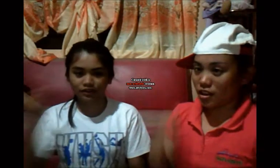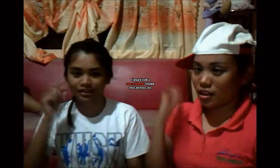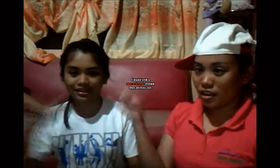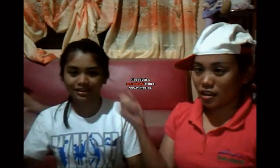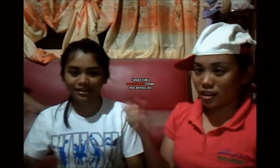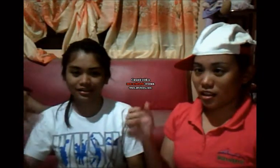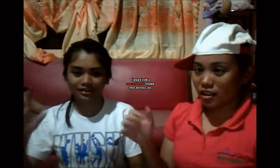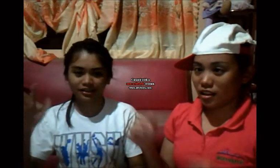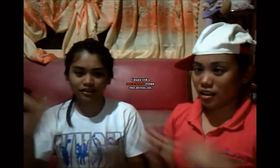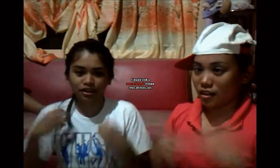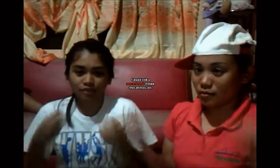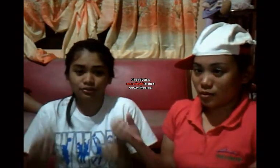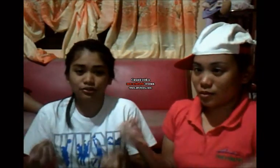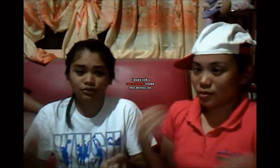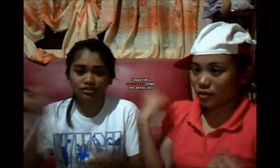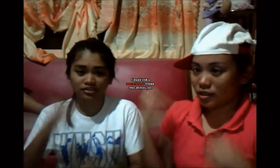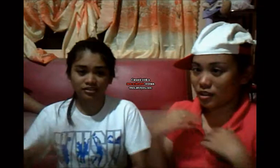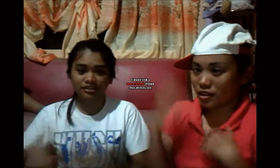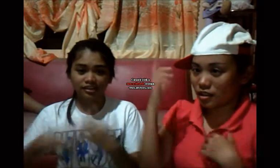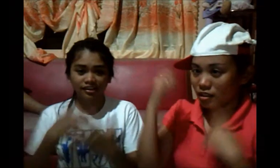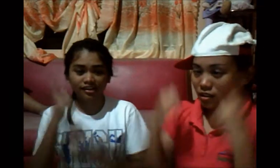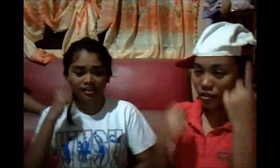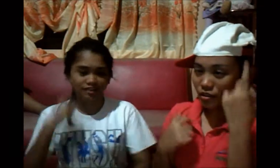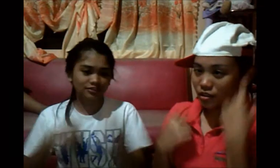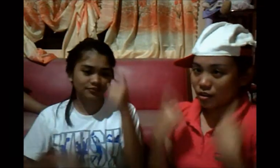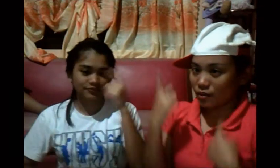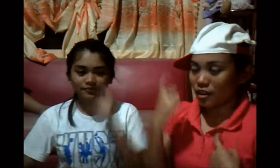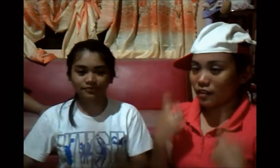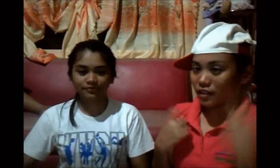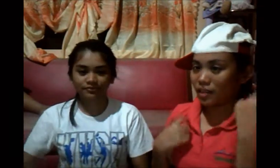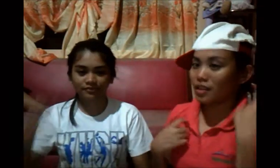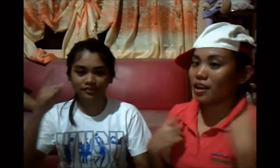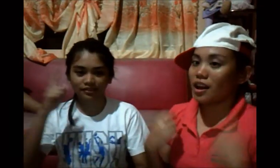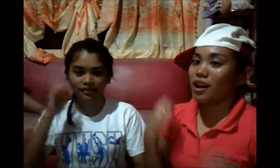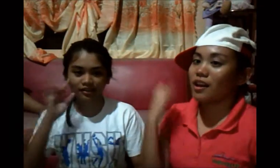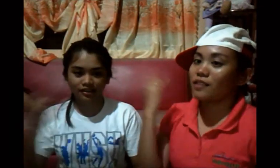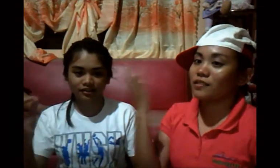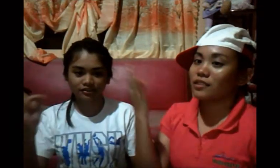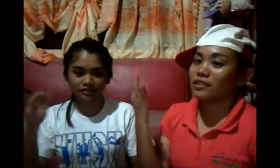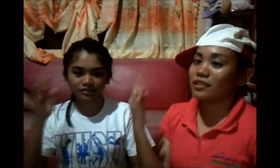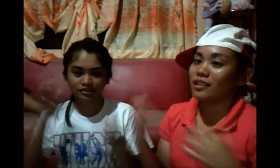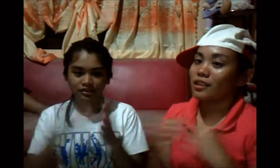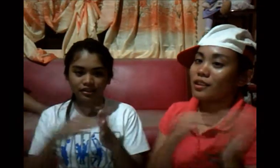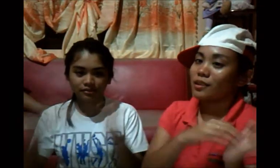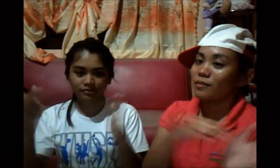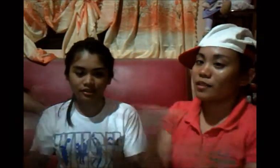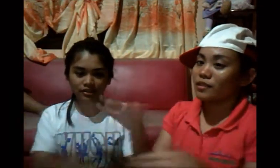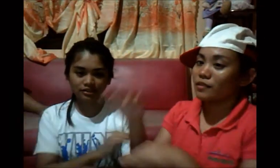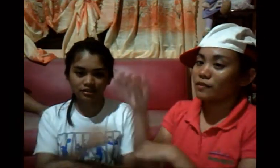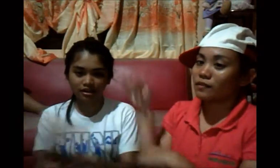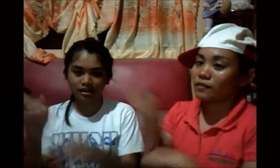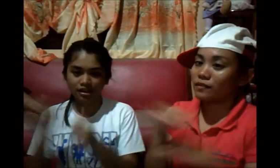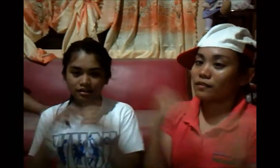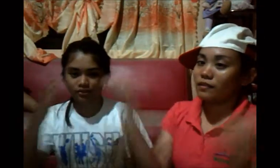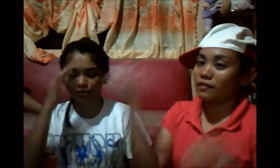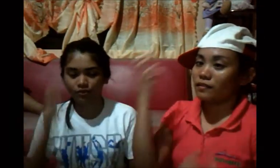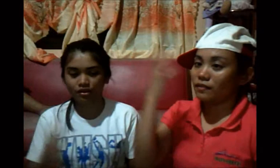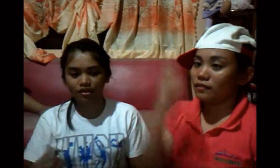heal, you me some tears. But it's a fool of the same besides the word